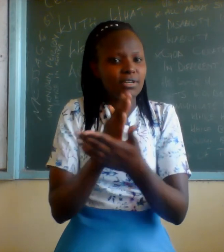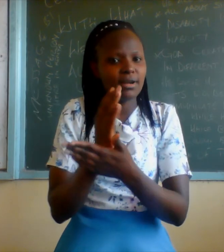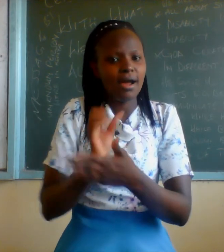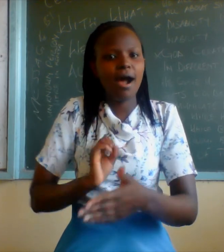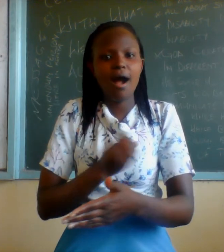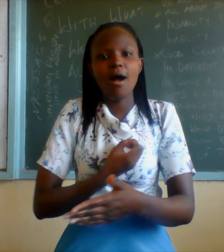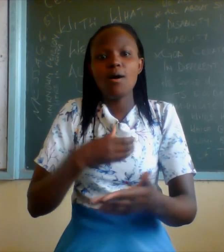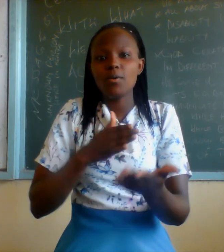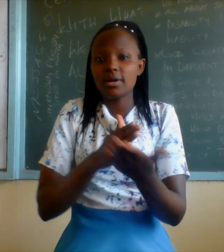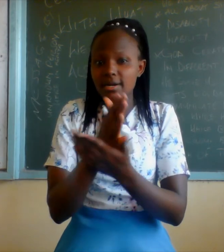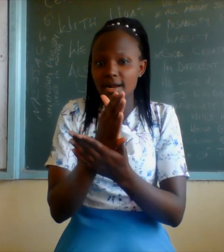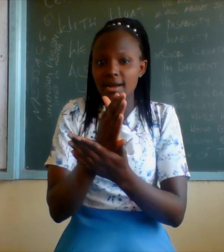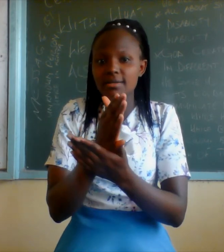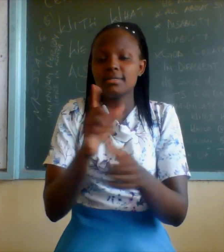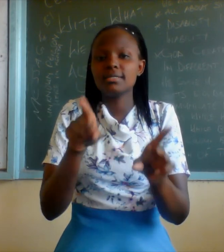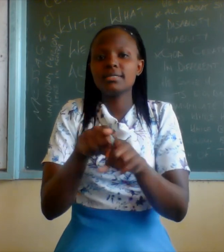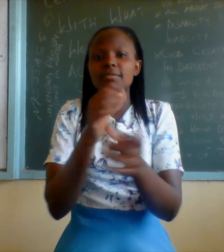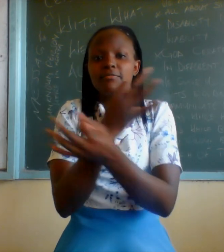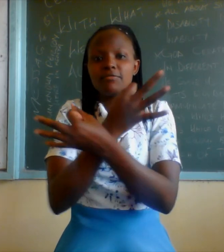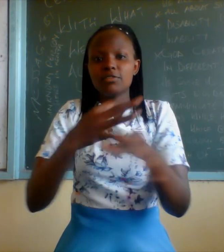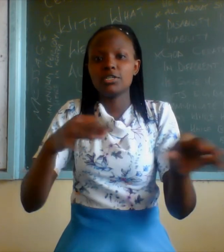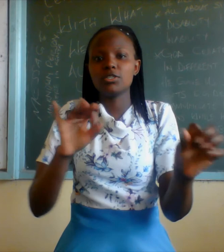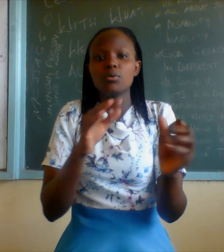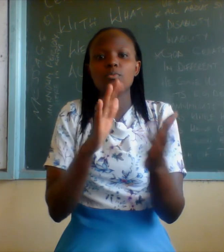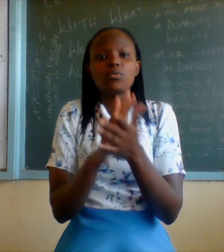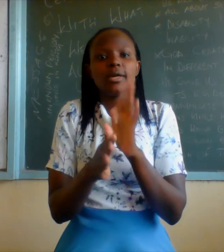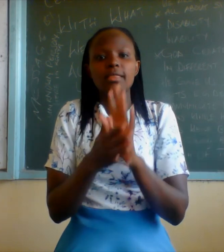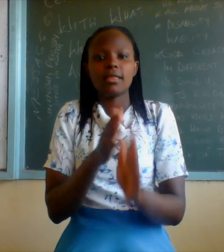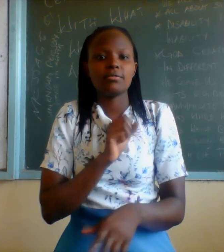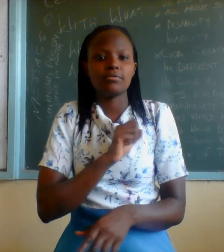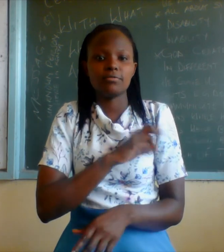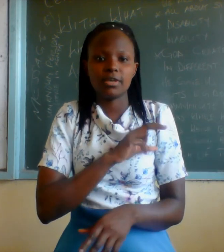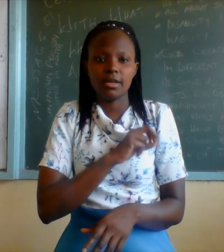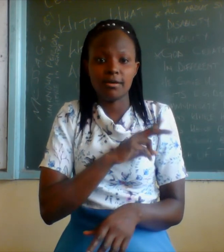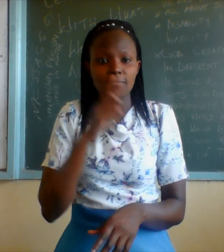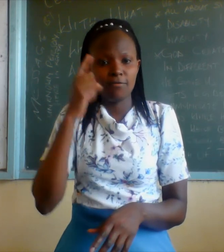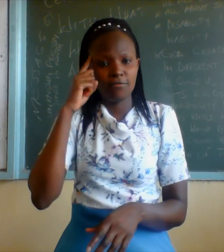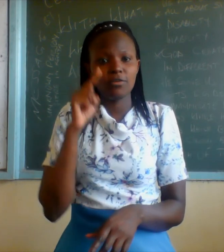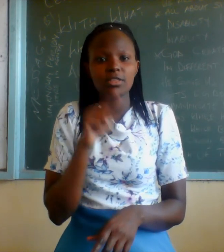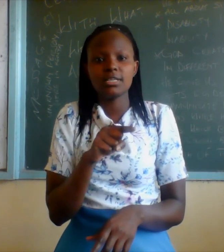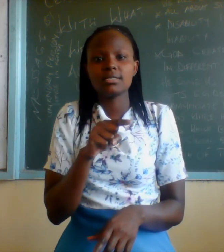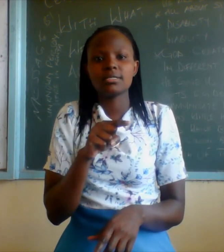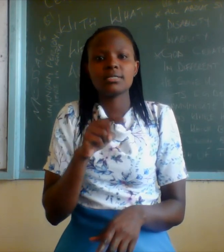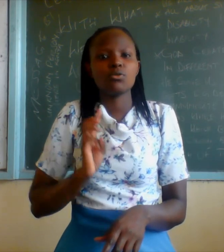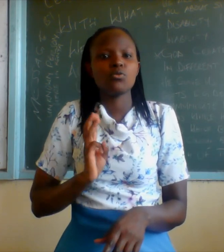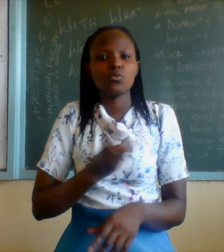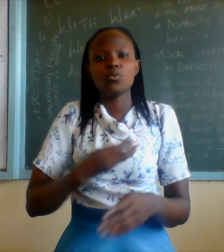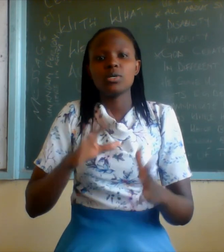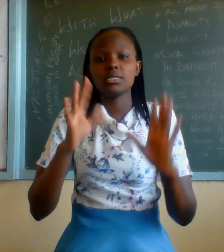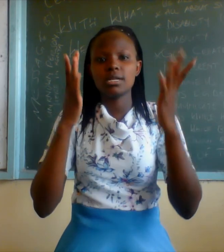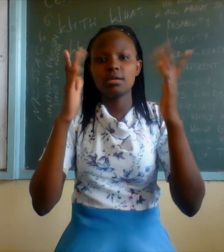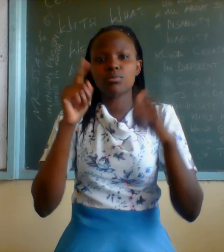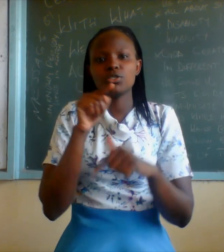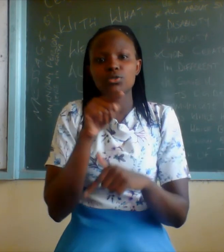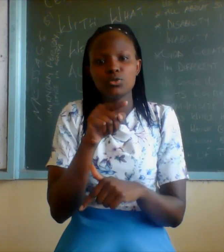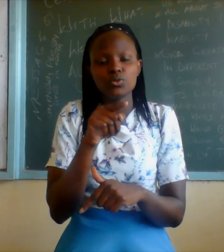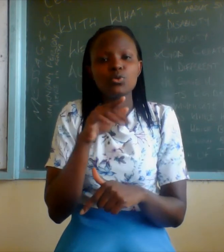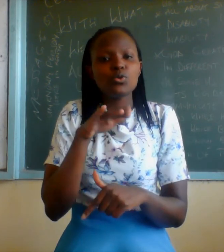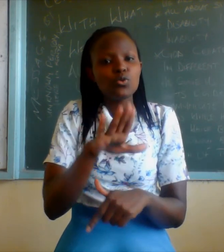fear or regret. For that, we celebrate you. Your outstanding contributions in the